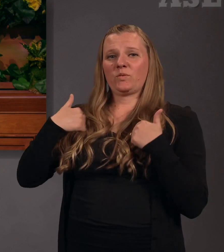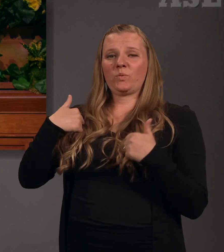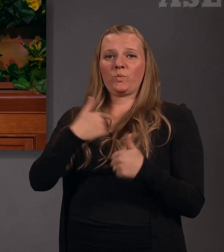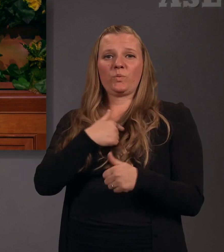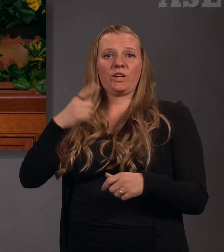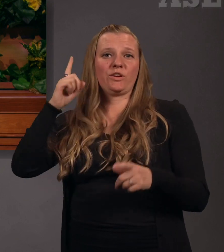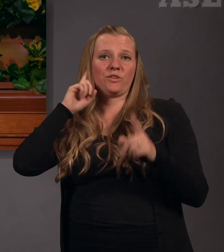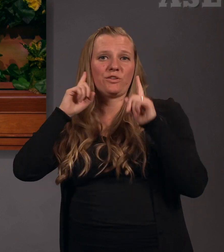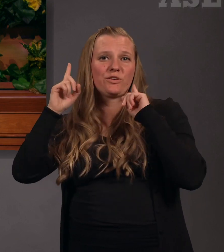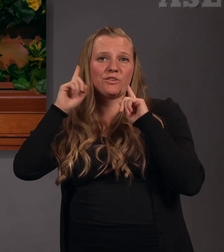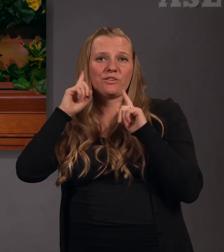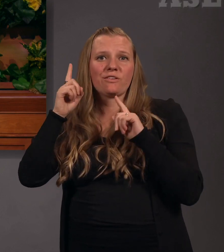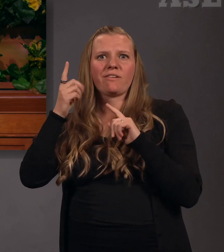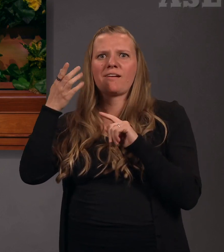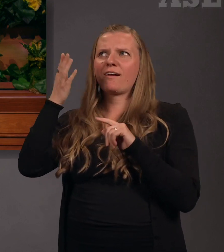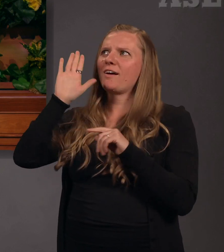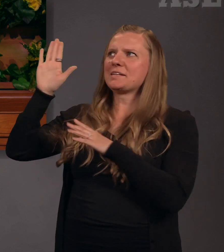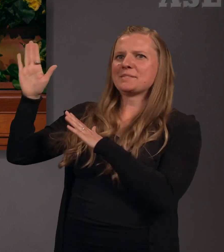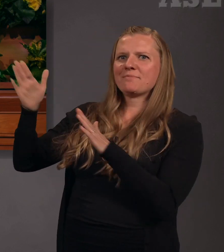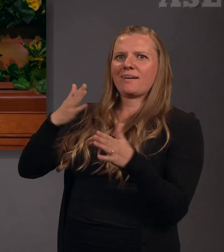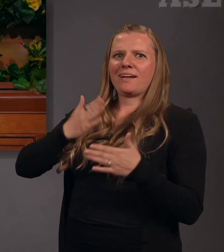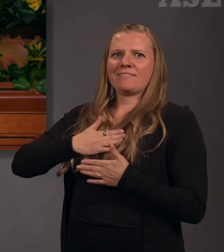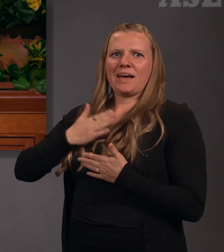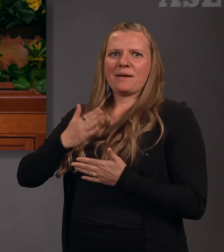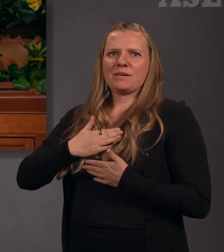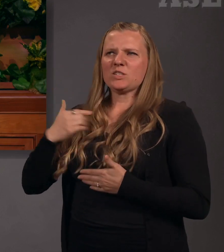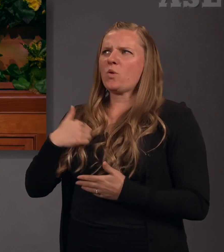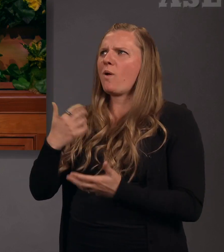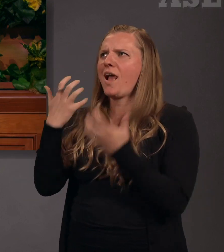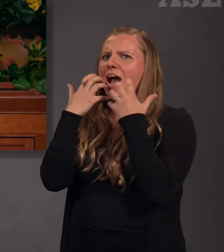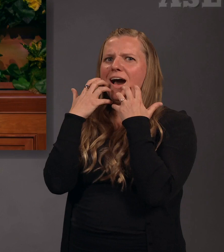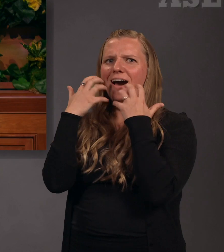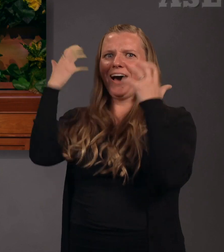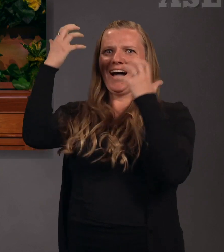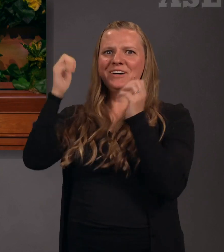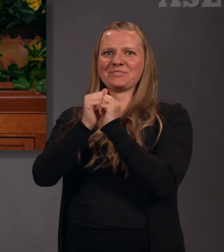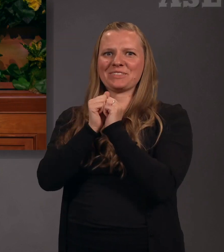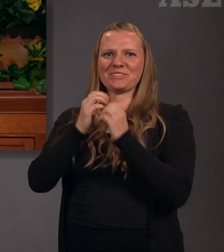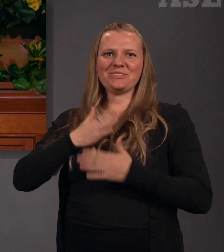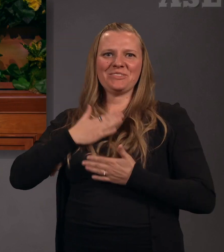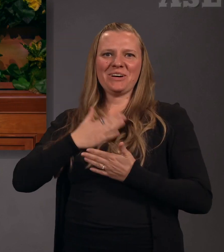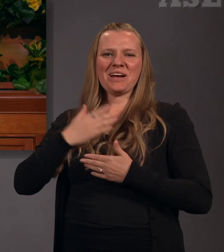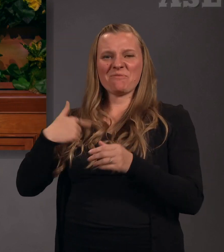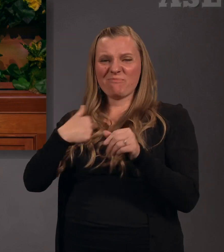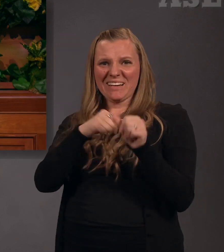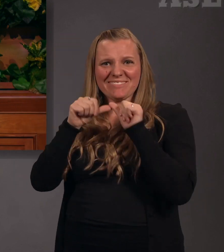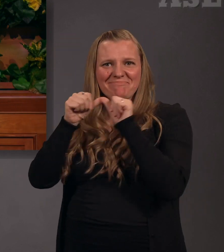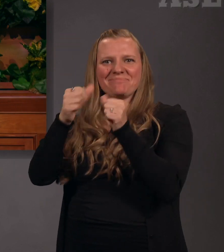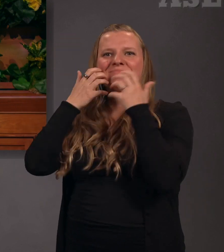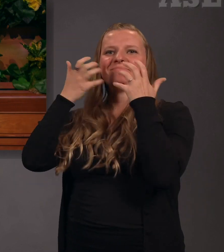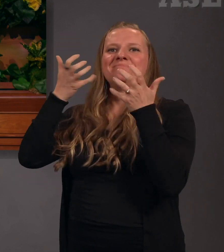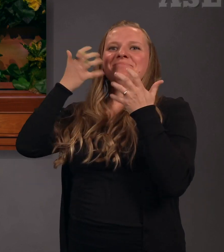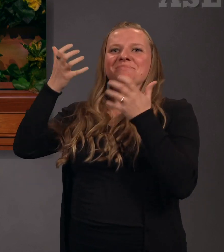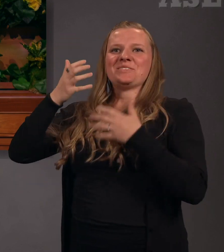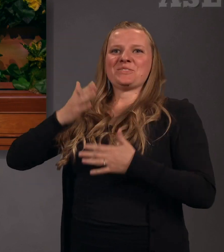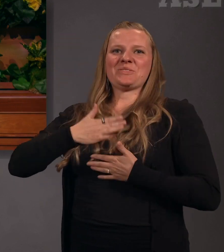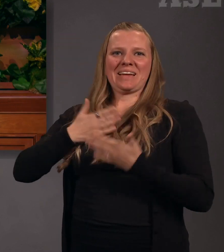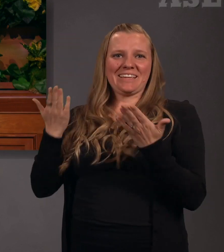premortal life when we heard God's plan of happiness, and we continue to shout for joy here as we live